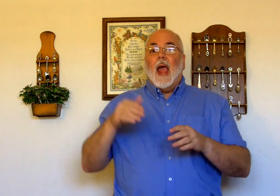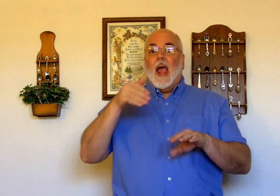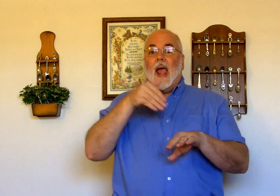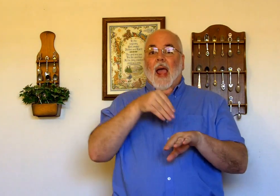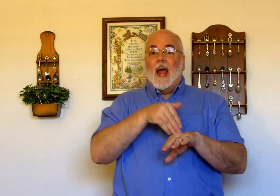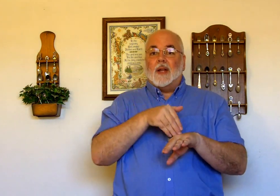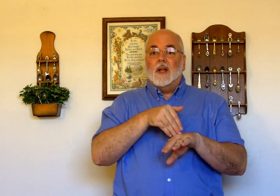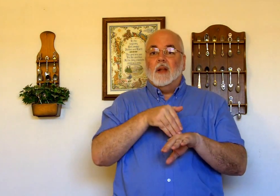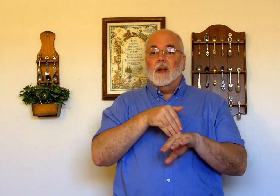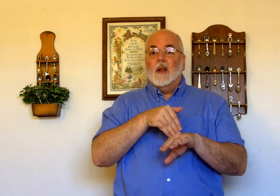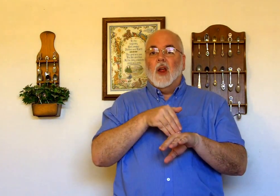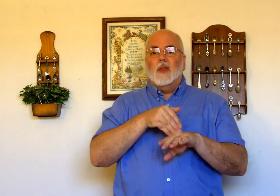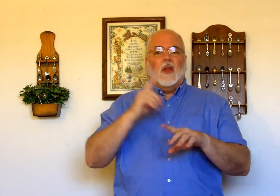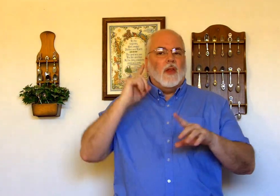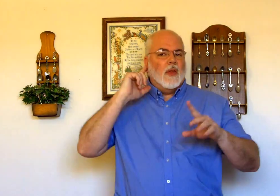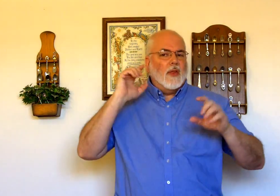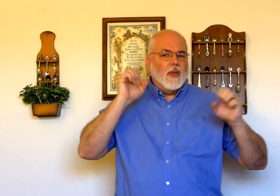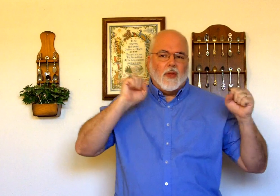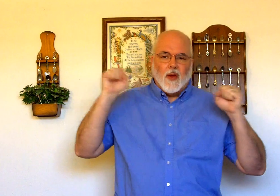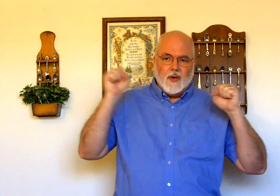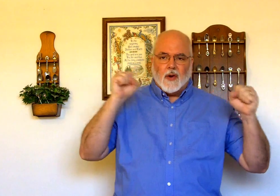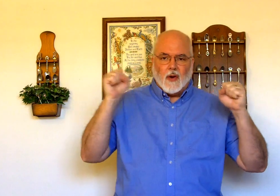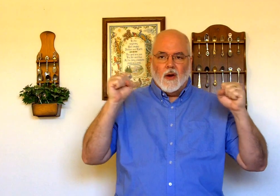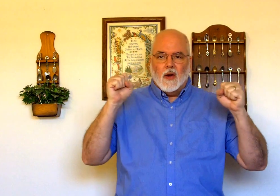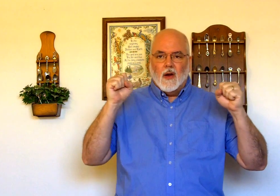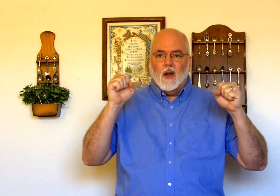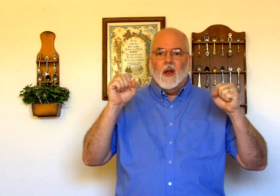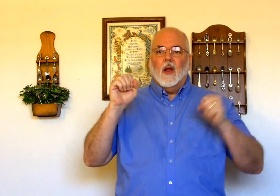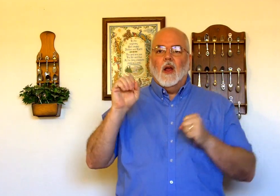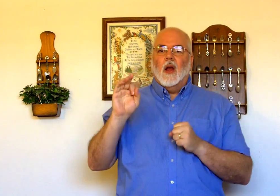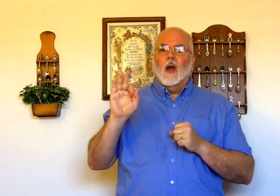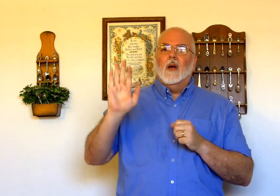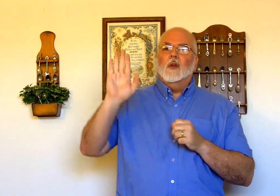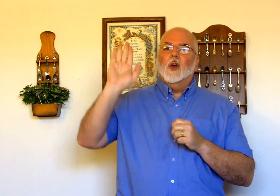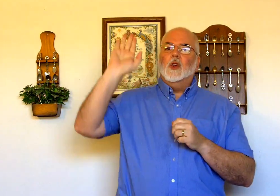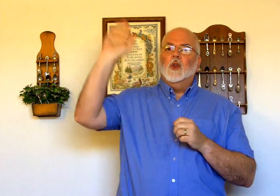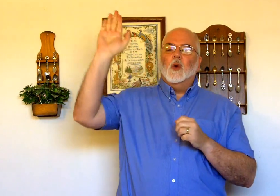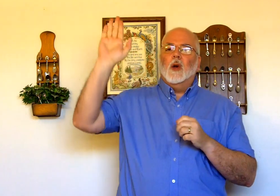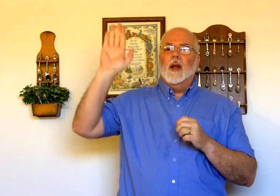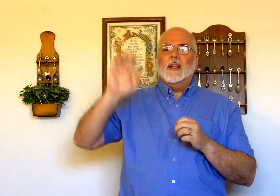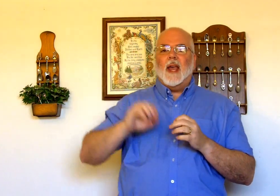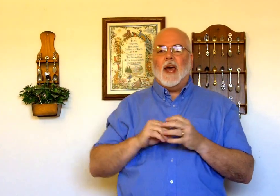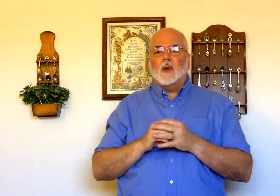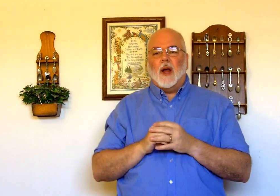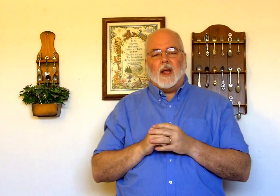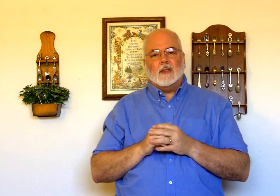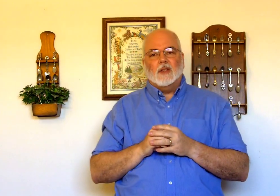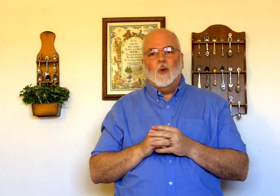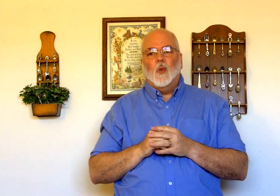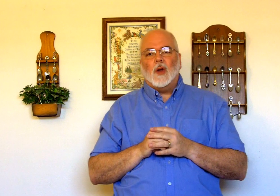at the thunder of your cataracts what